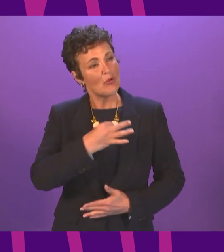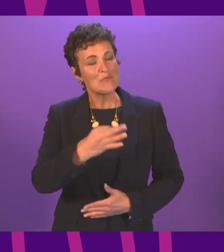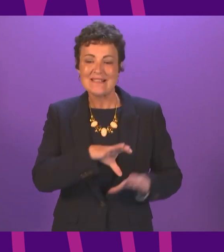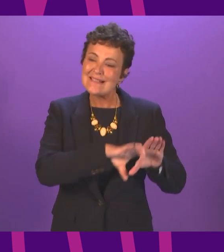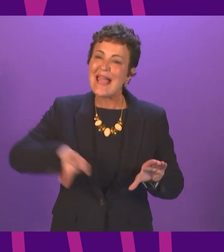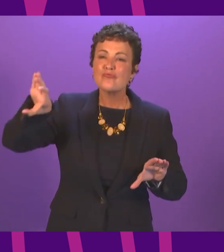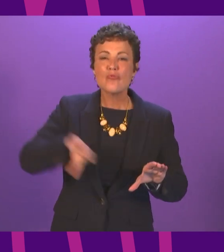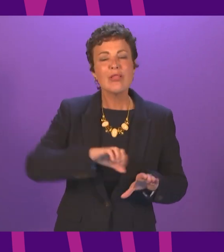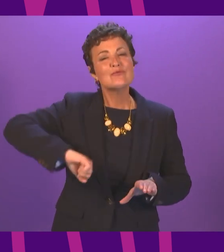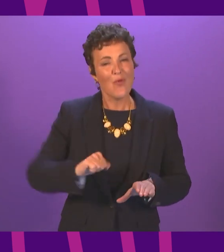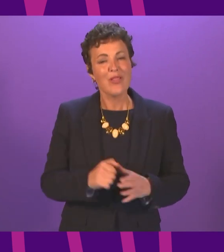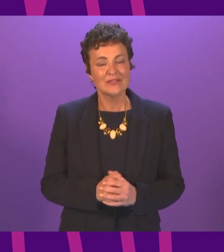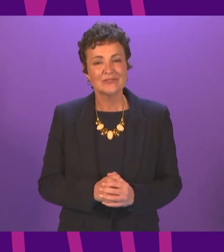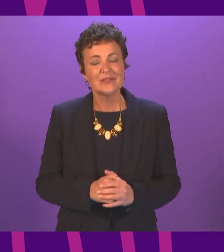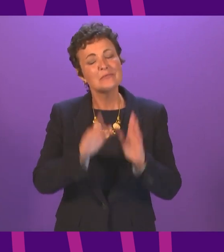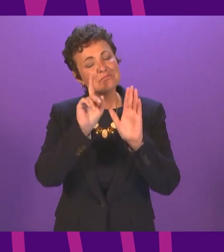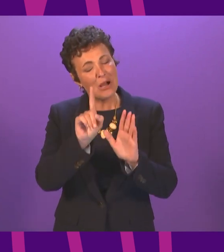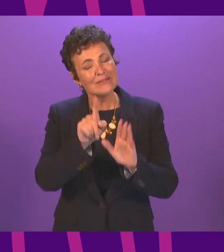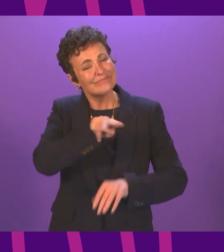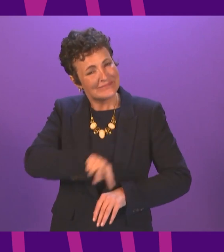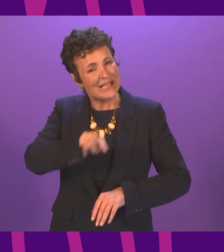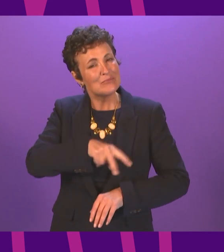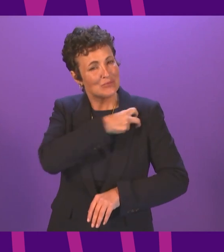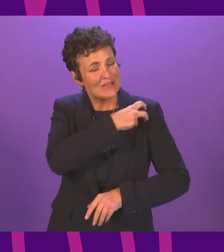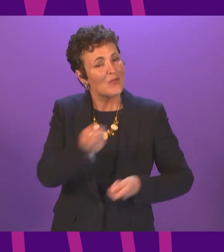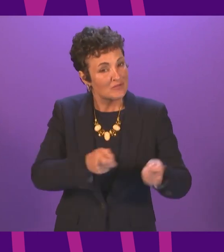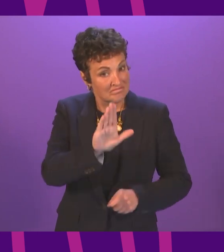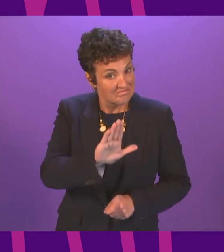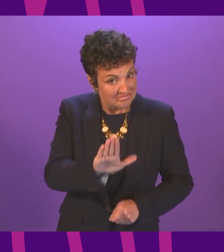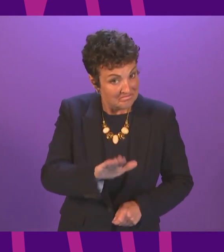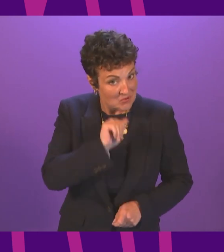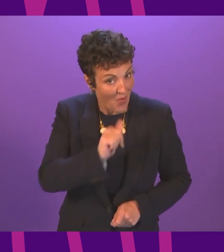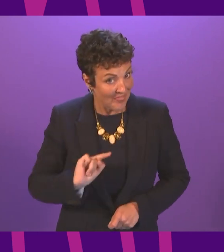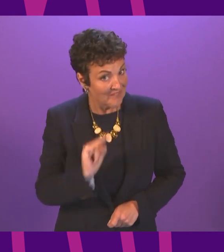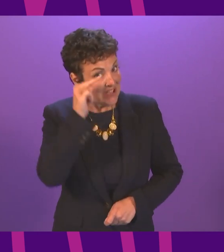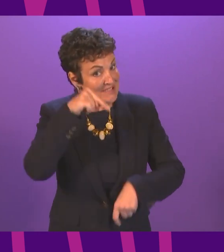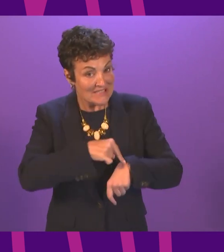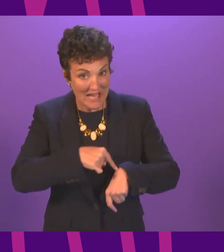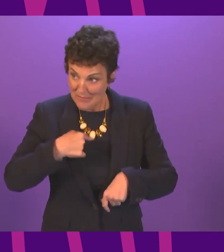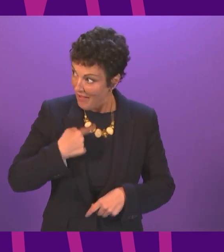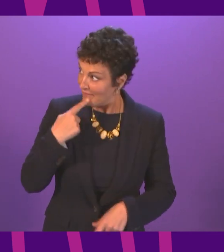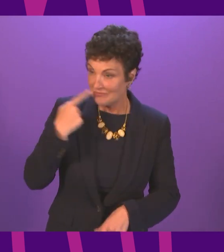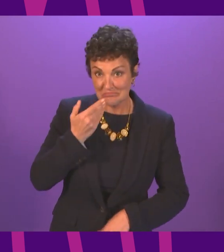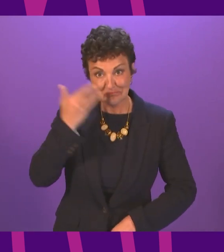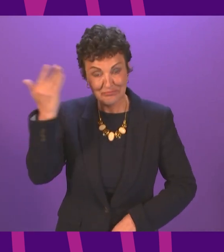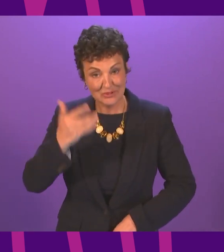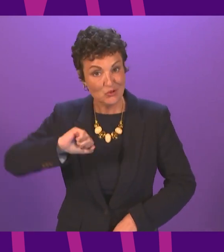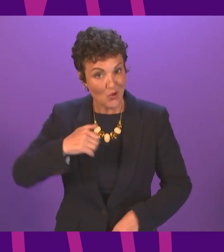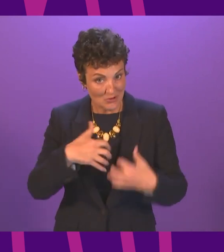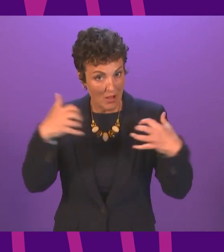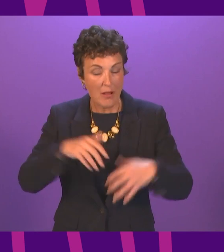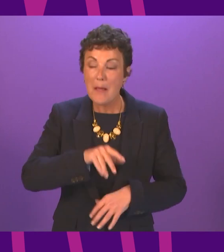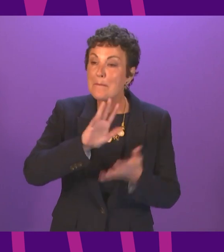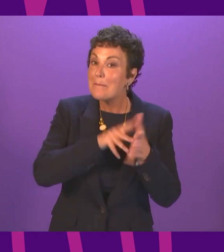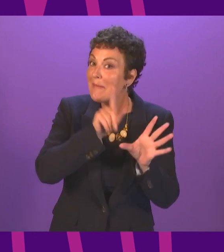however Deputy Presiding Officer this is not the first time that I have spoken in the Scottish Parliament on May